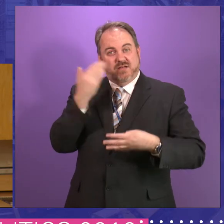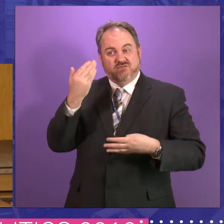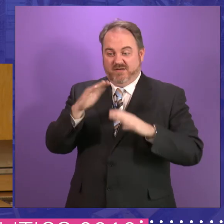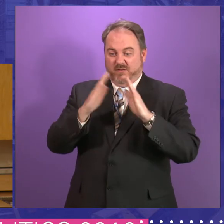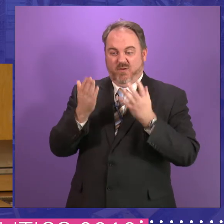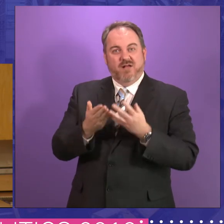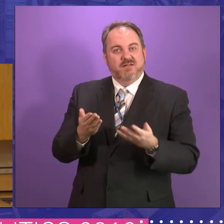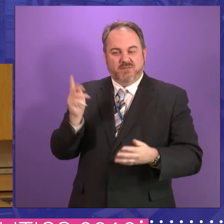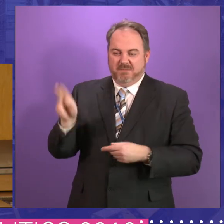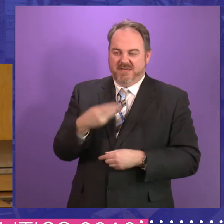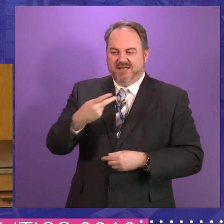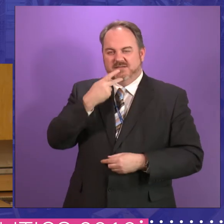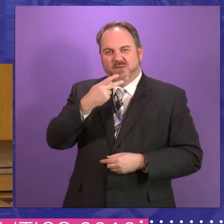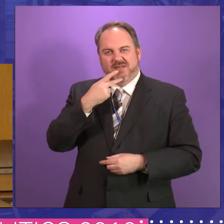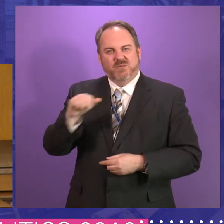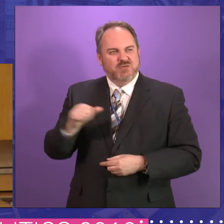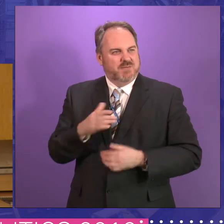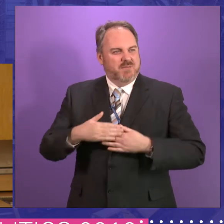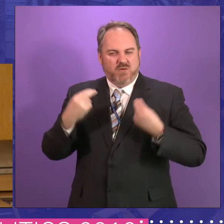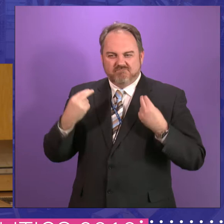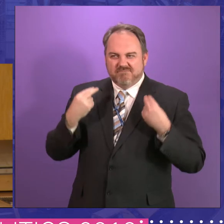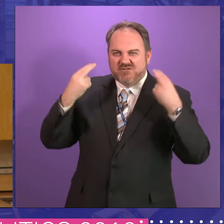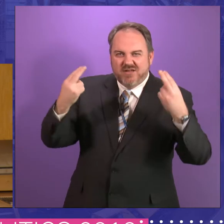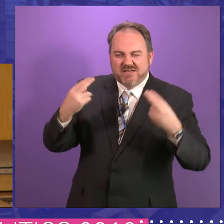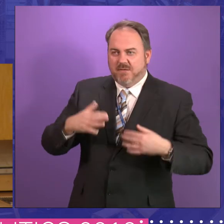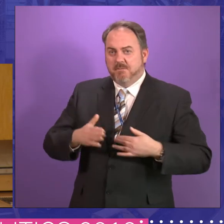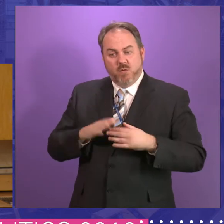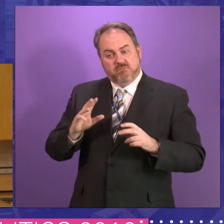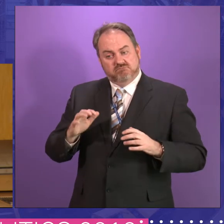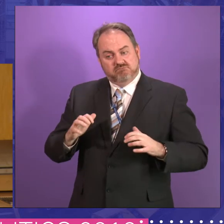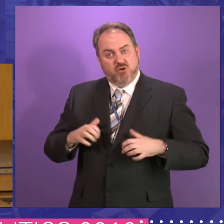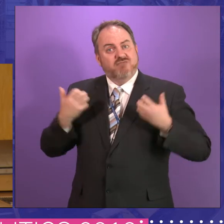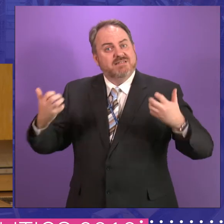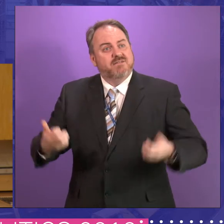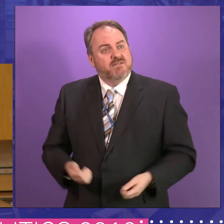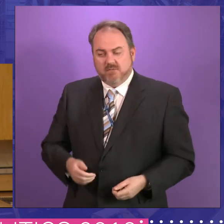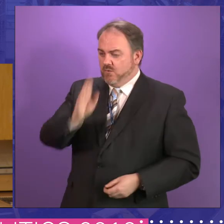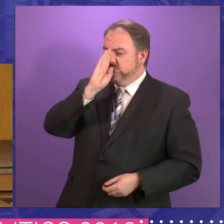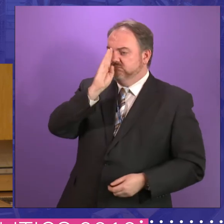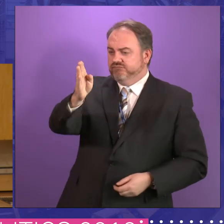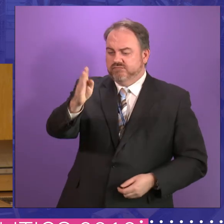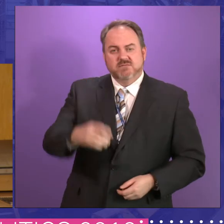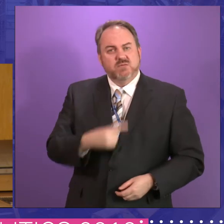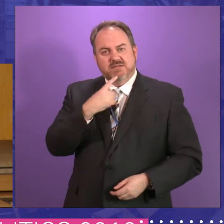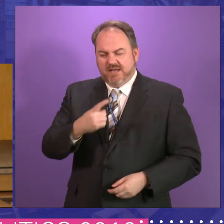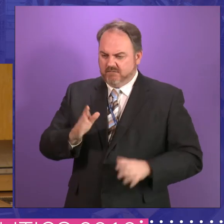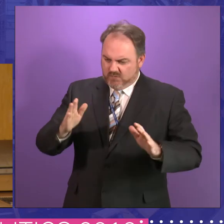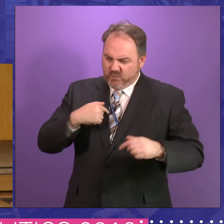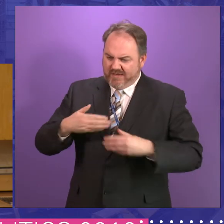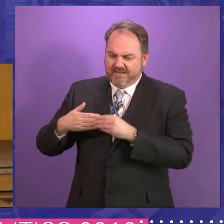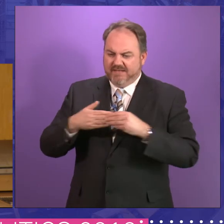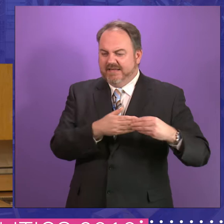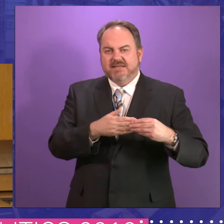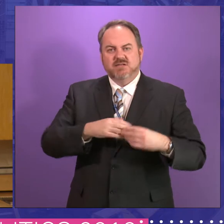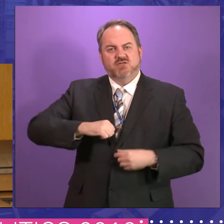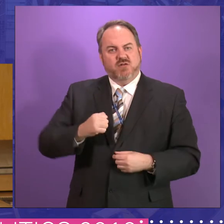impetus to be more ambitious, more assertive, maybe more aggressive. And Parliament should be the way to lead Scotland forward. And I think there's great